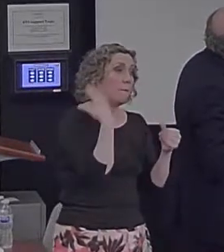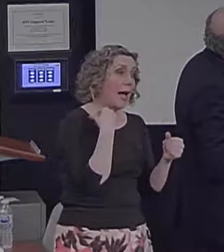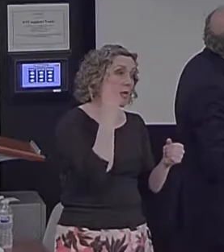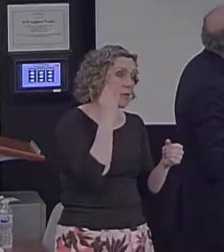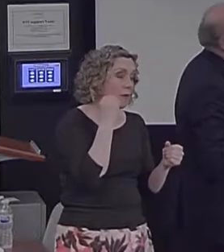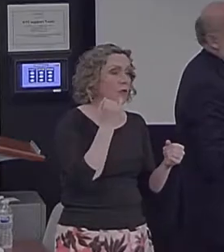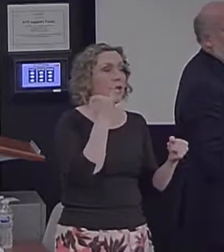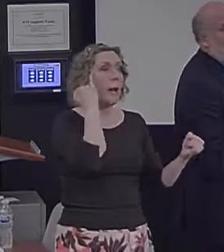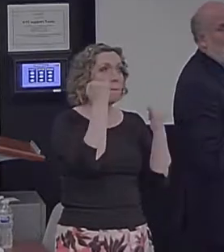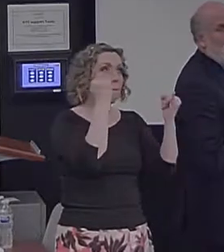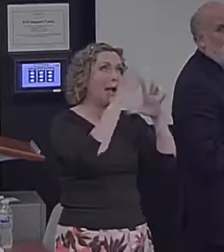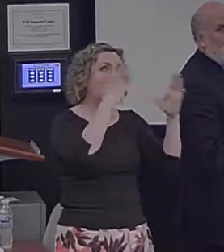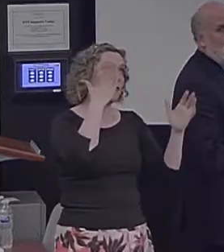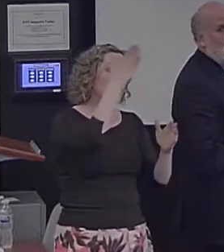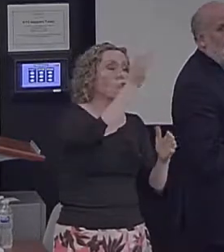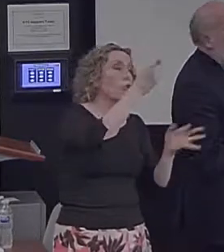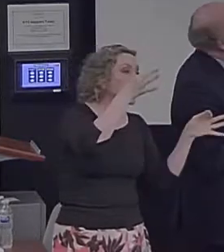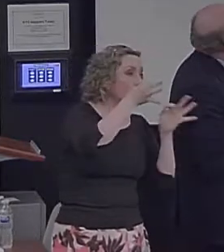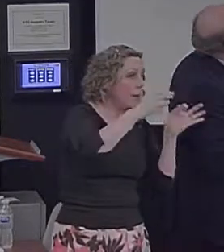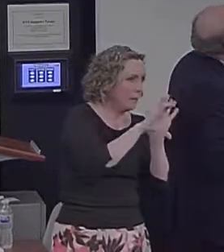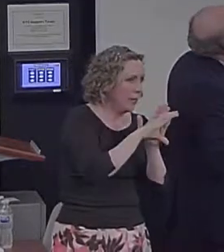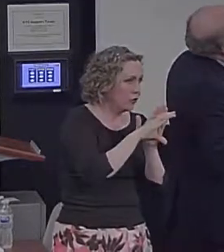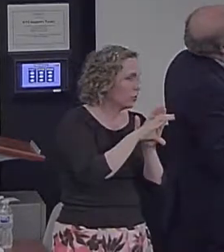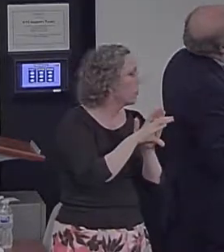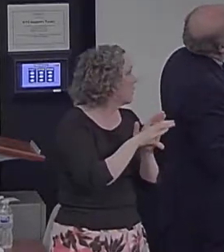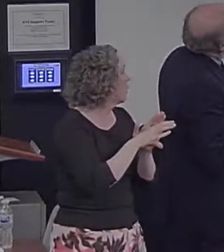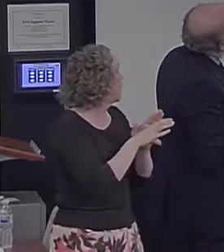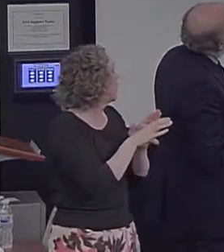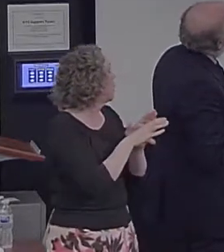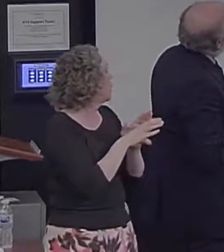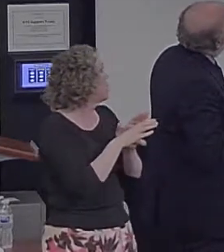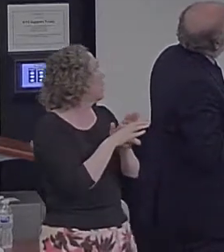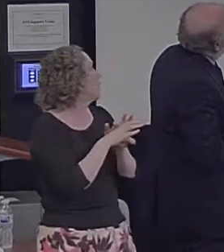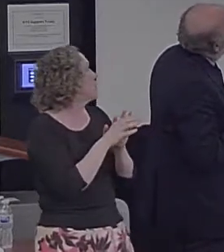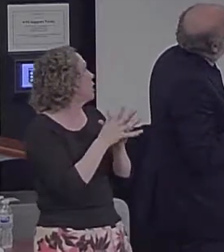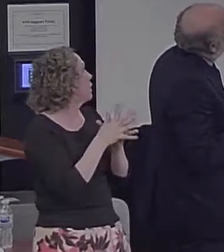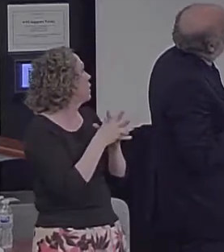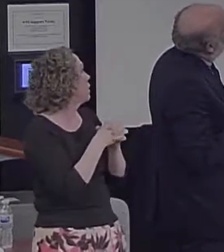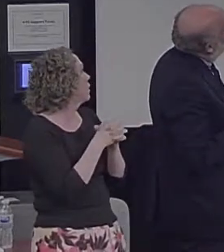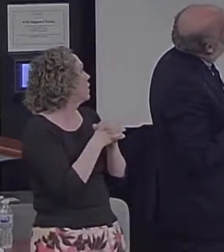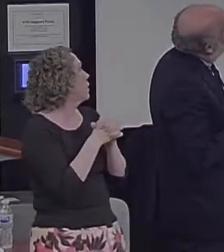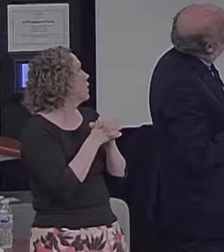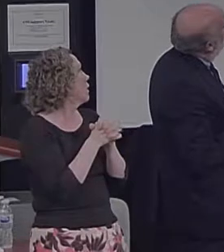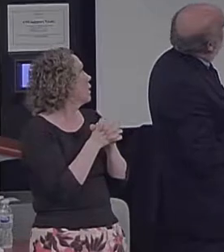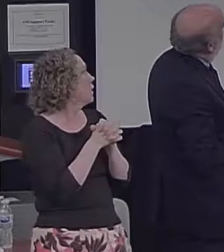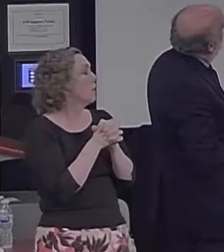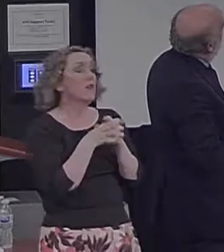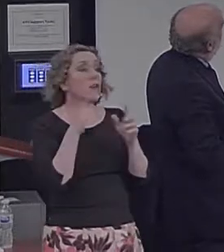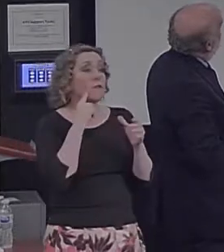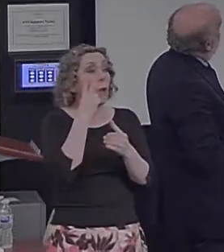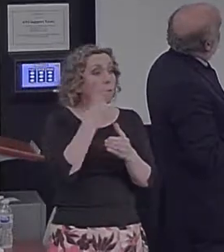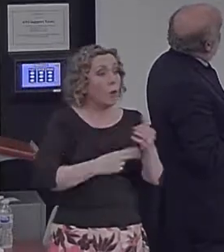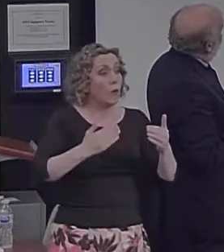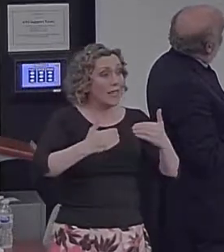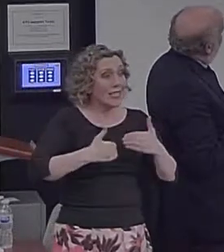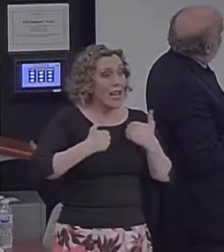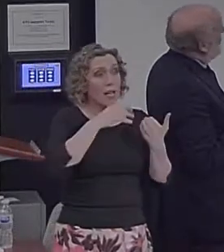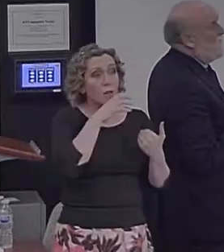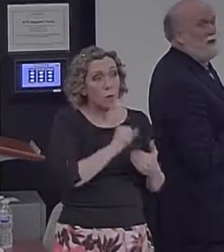experience, or describe a picture. And you can see right away for both young and old that after they've just